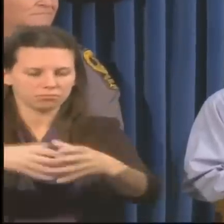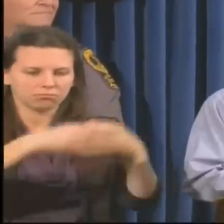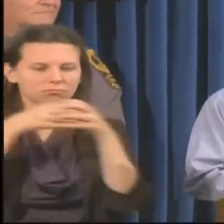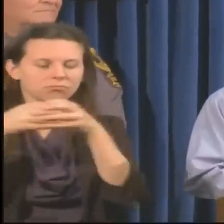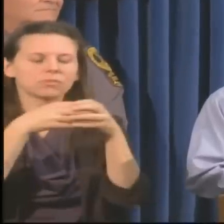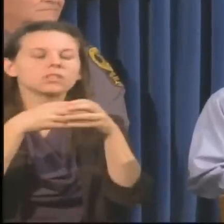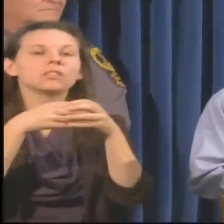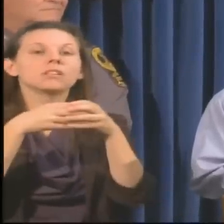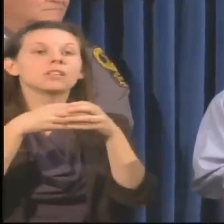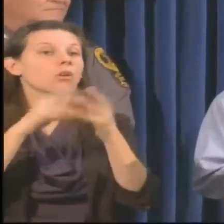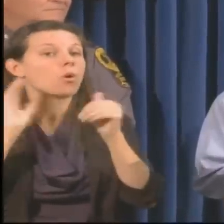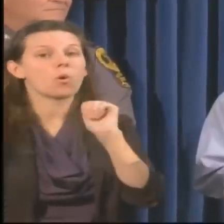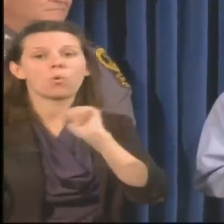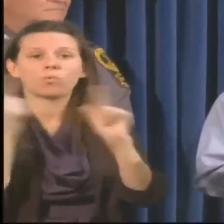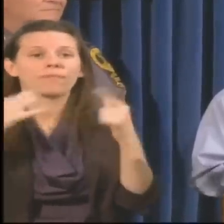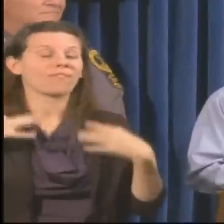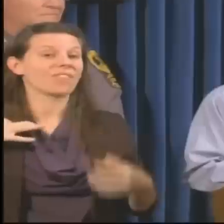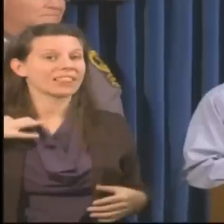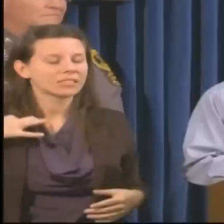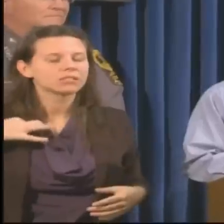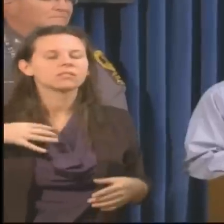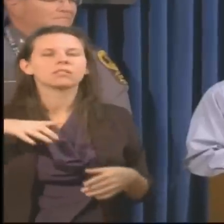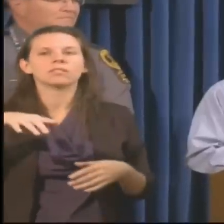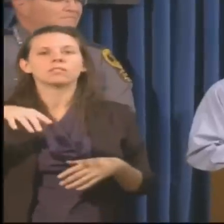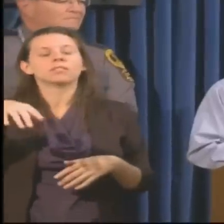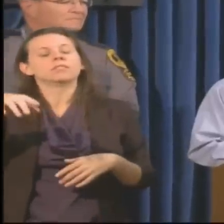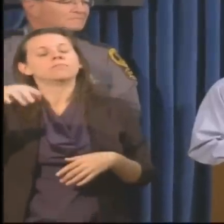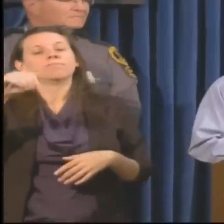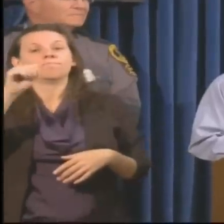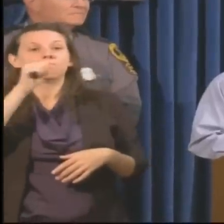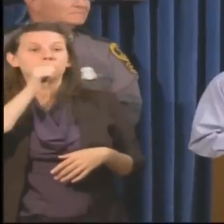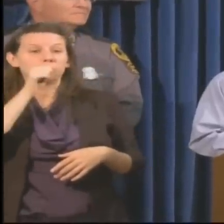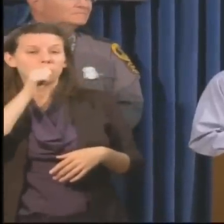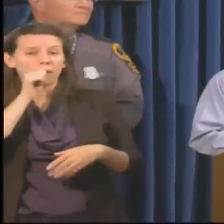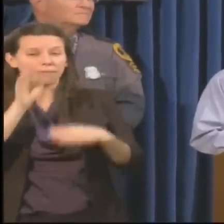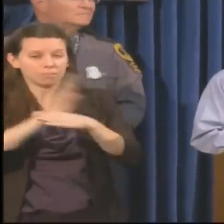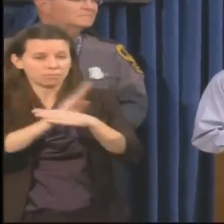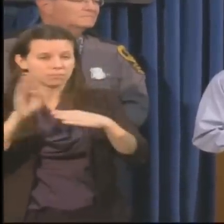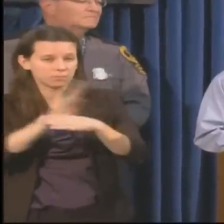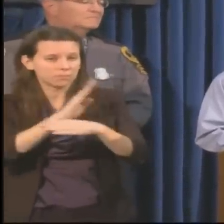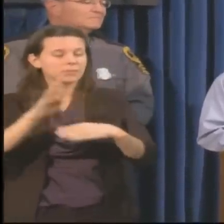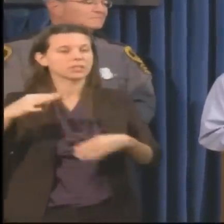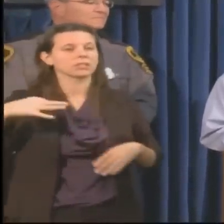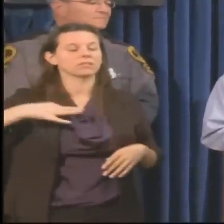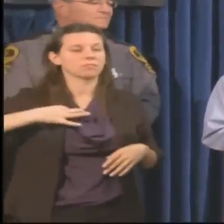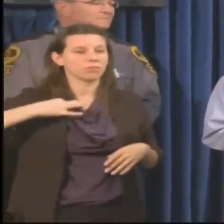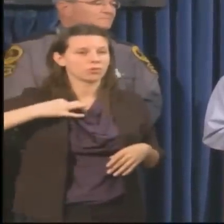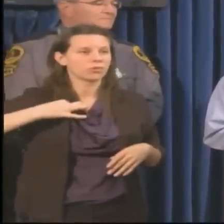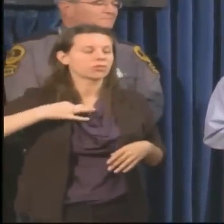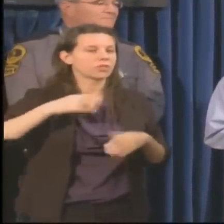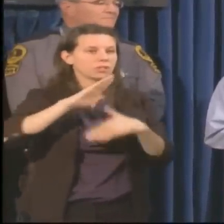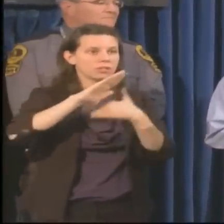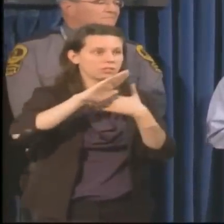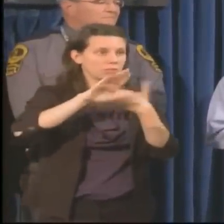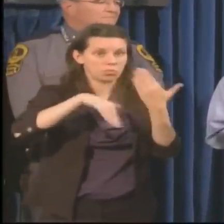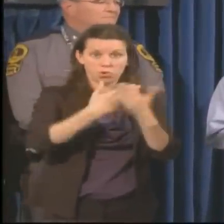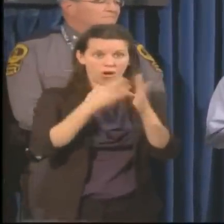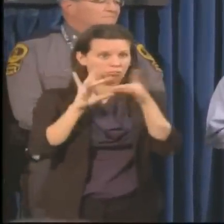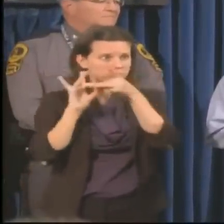our volunteer partners, our private sector partners, including the infrastructure providers, are all